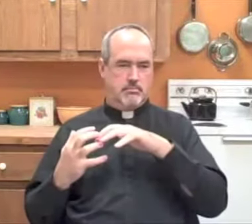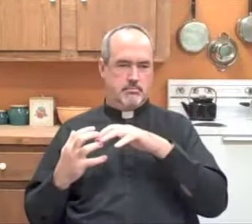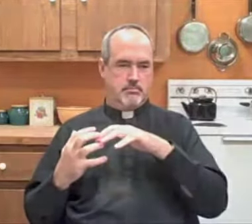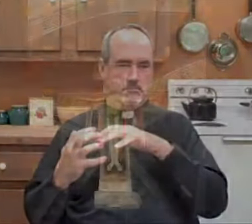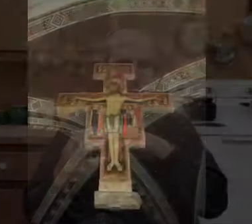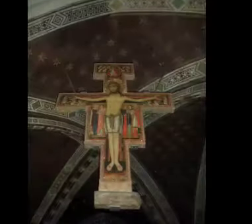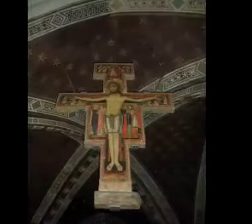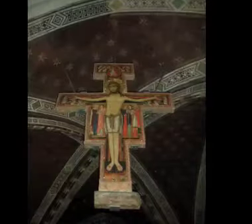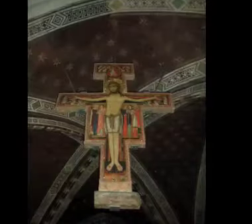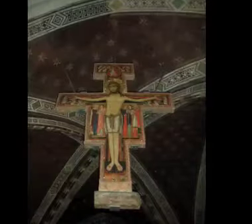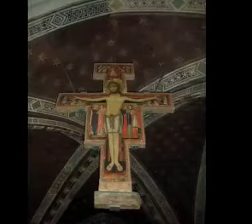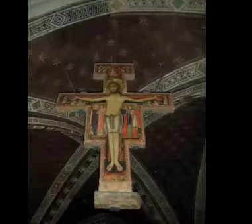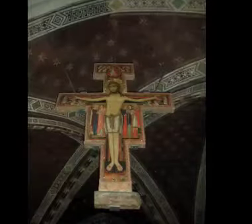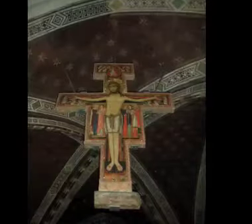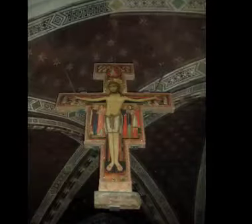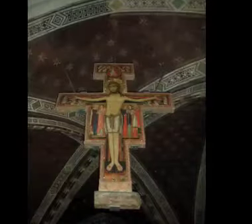house that has now fallen.